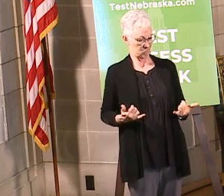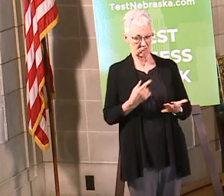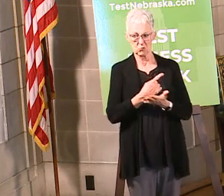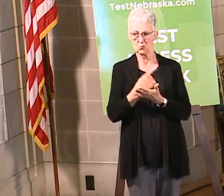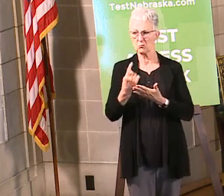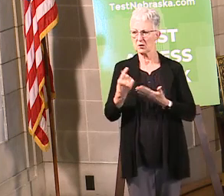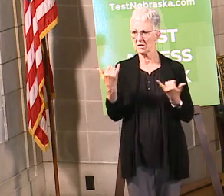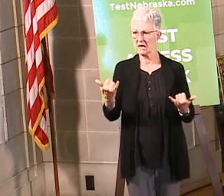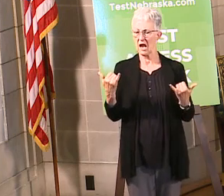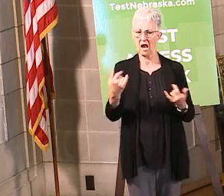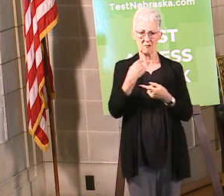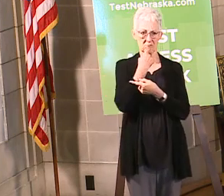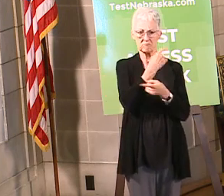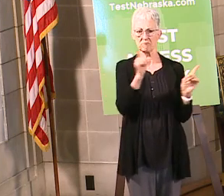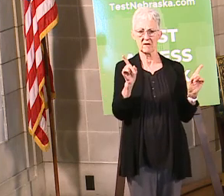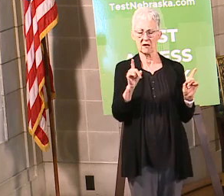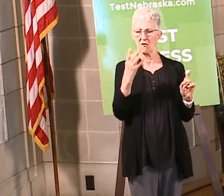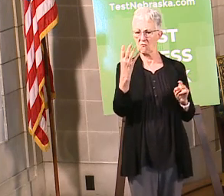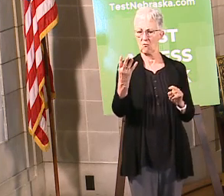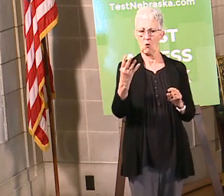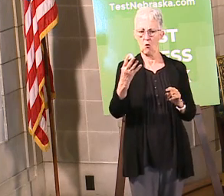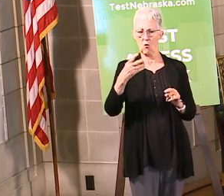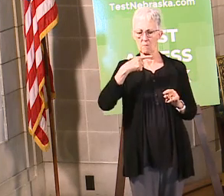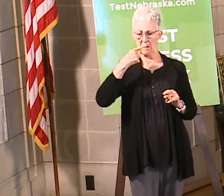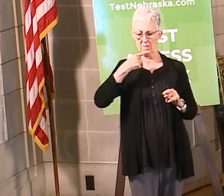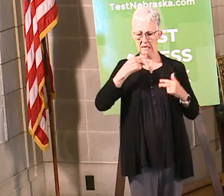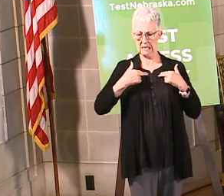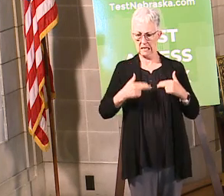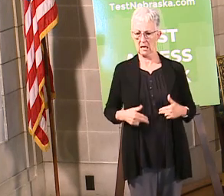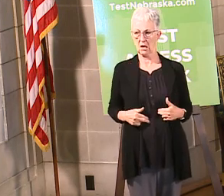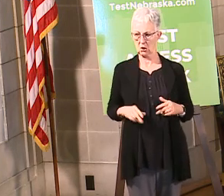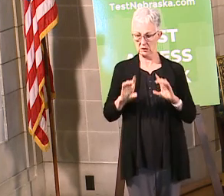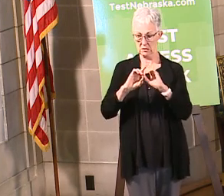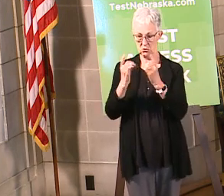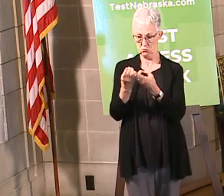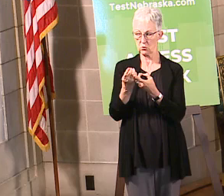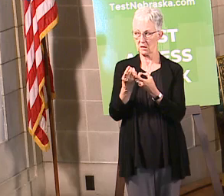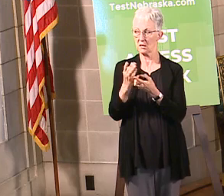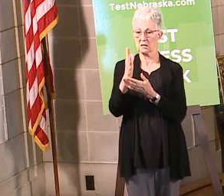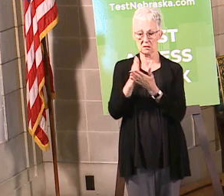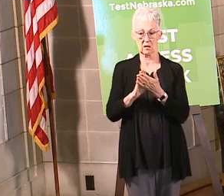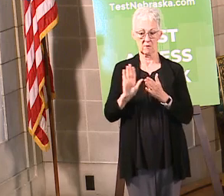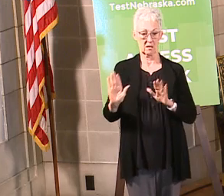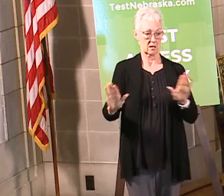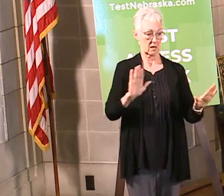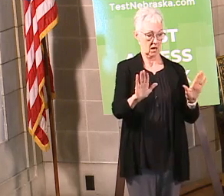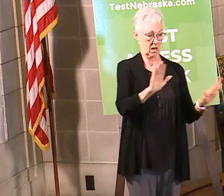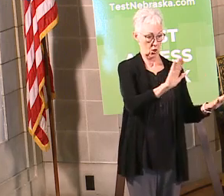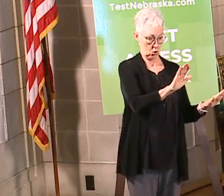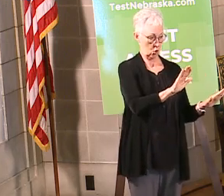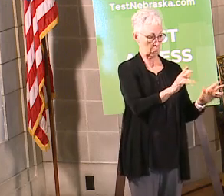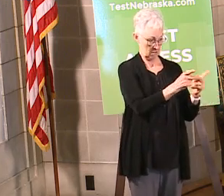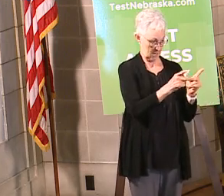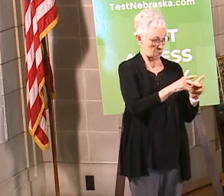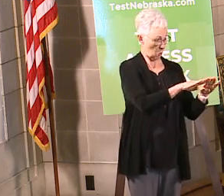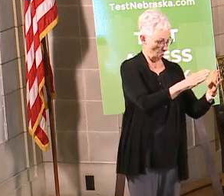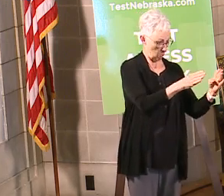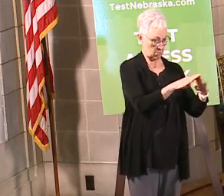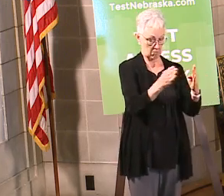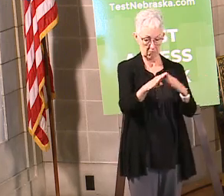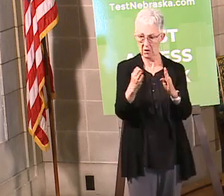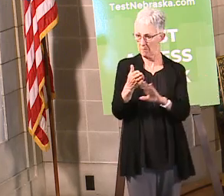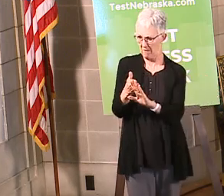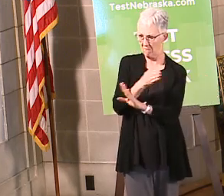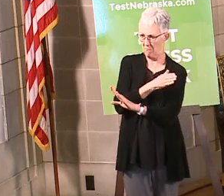four of the public health districts that loosened some of their DHMs prior to May 31st. We called and